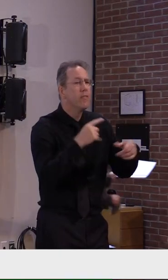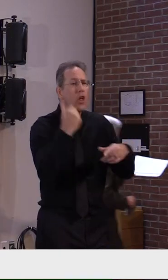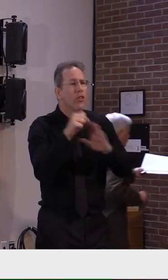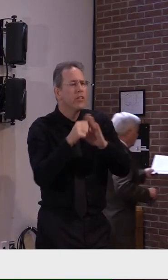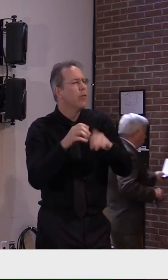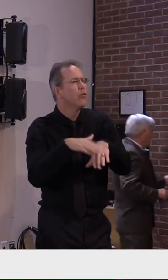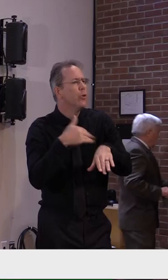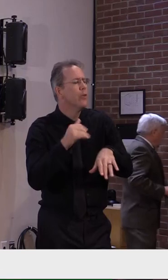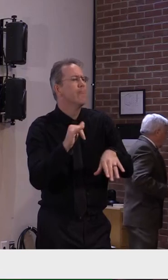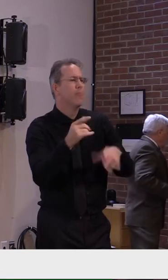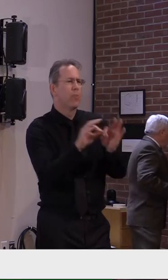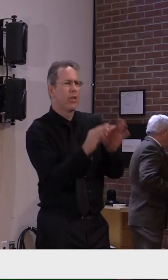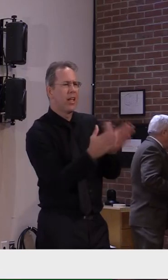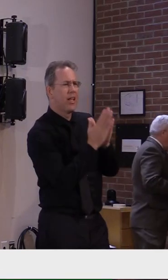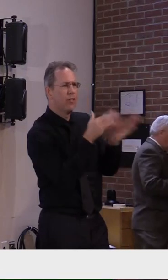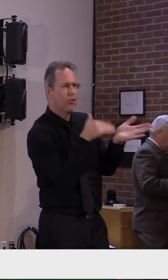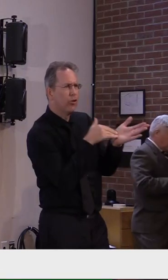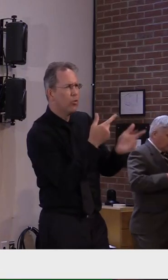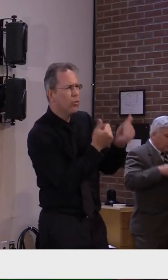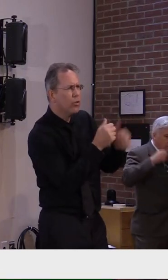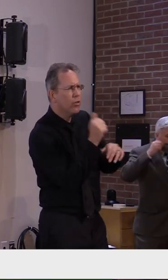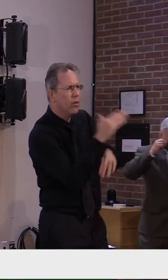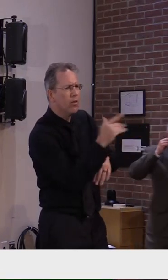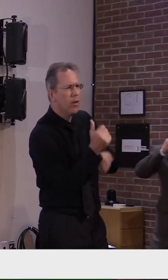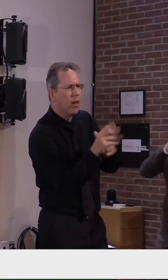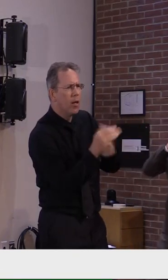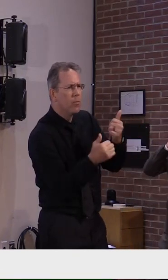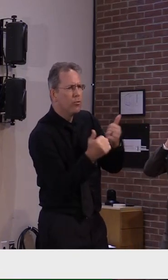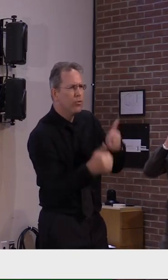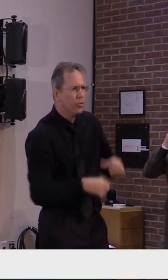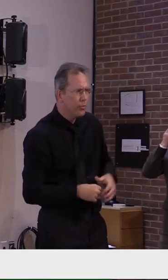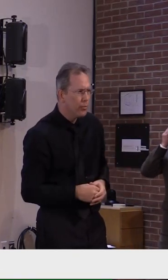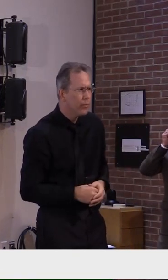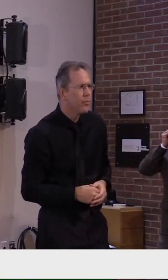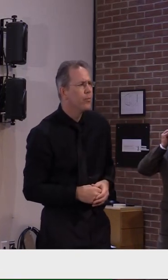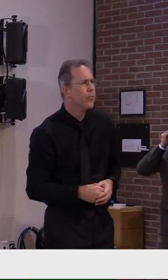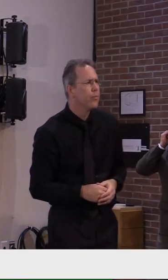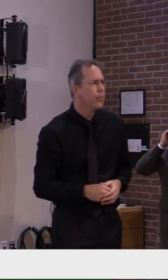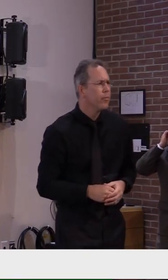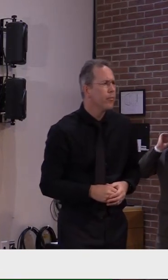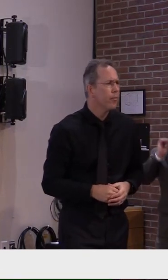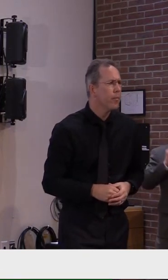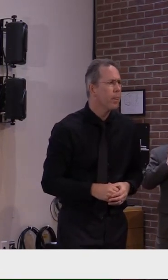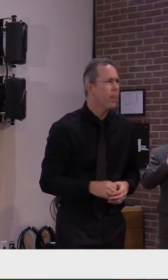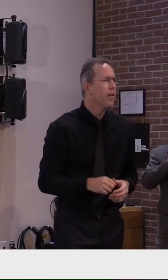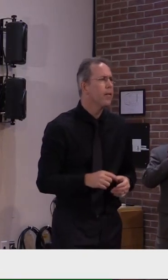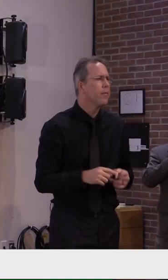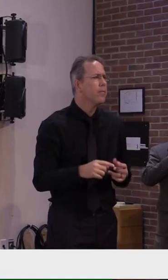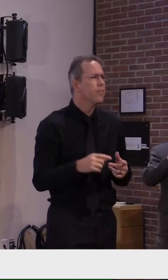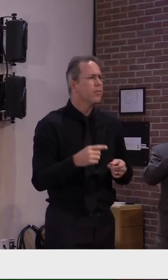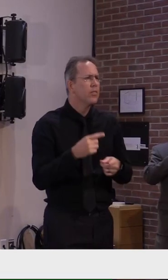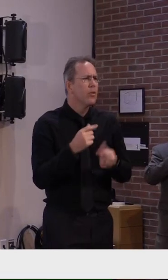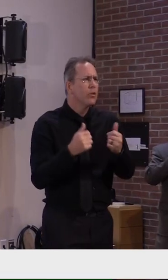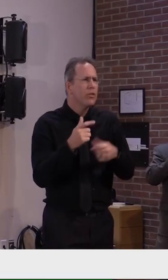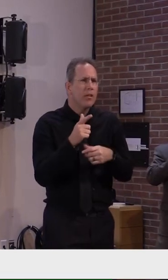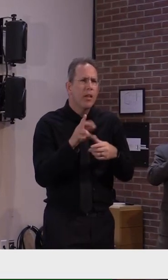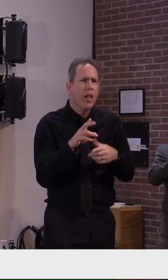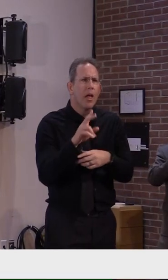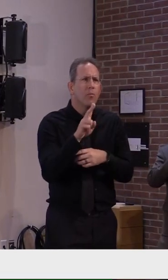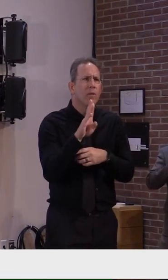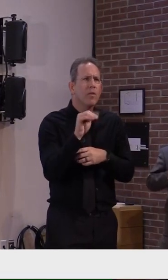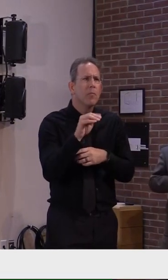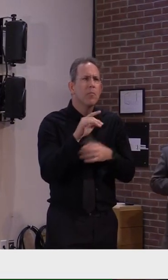We have 17 people left in the queue, and it is 12.30. Next up is Stewart